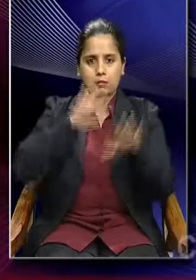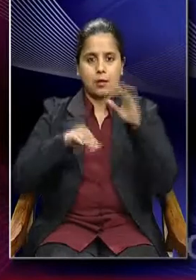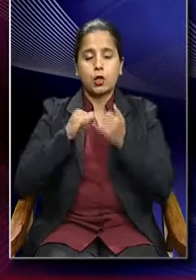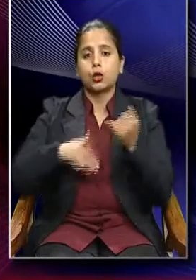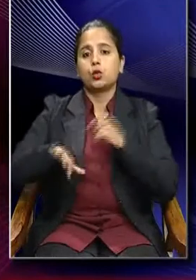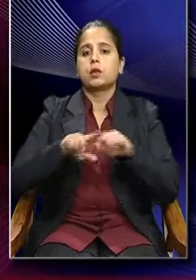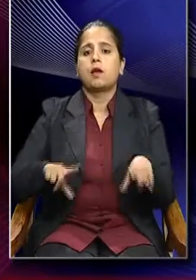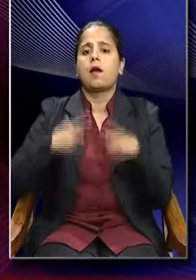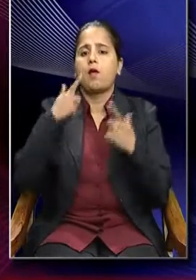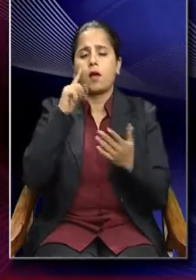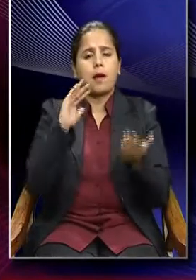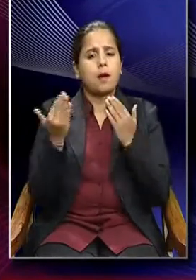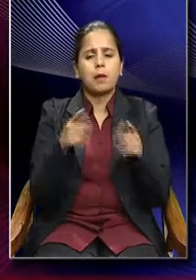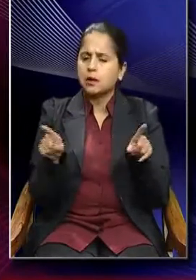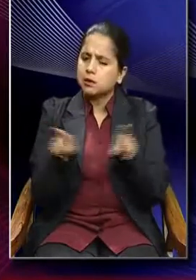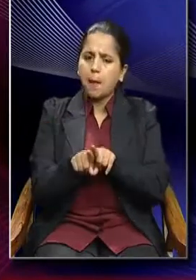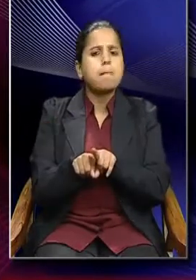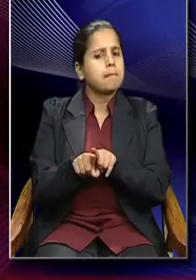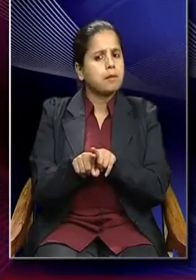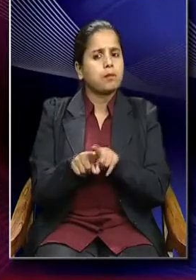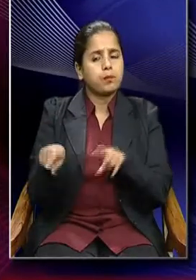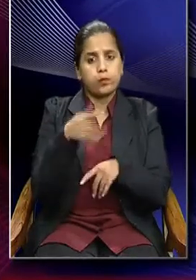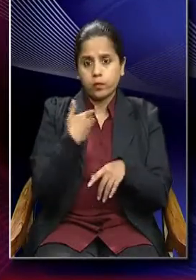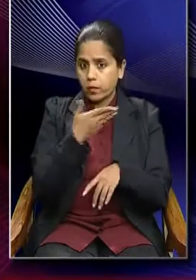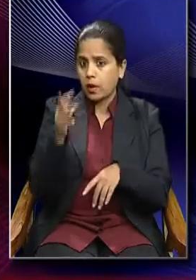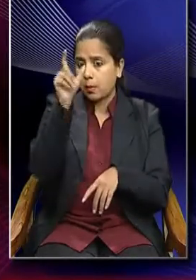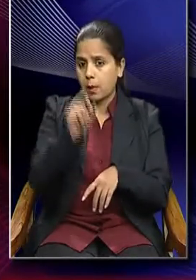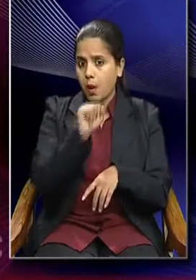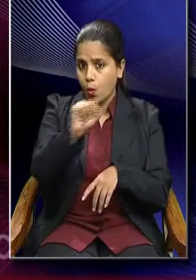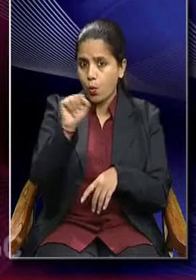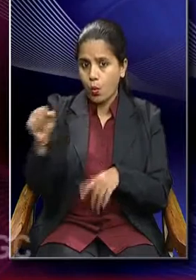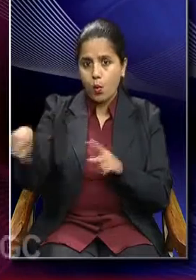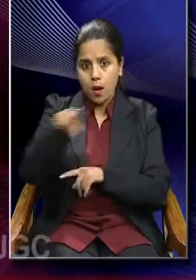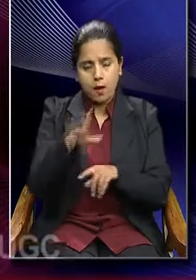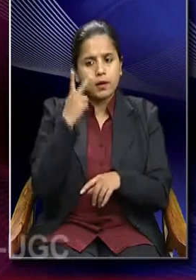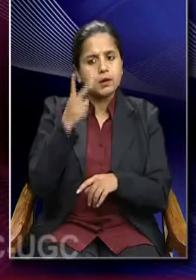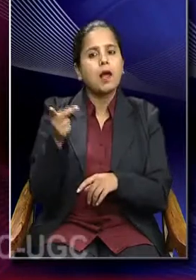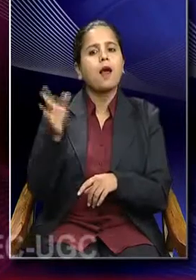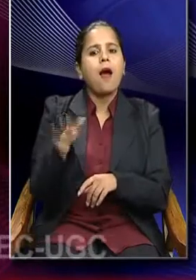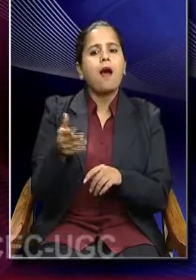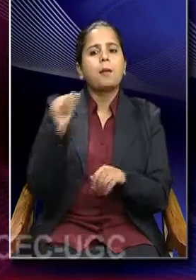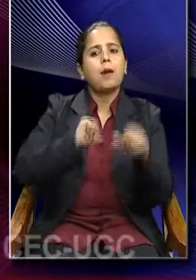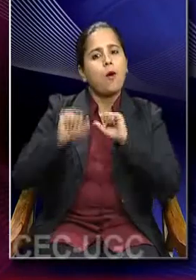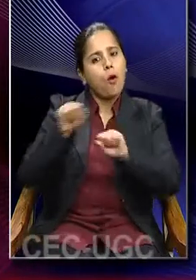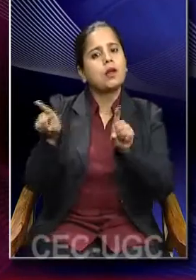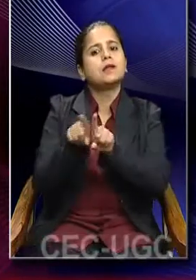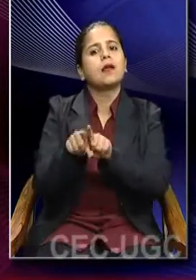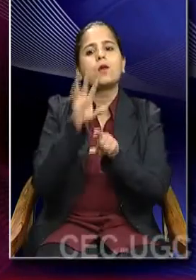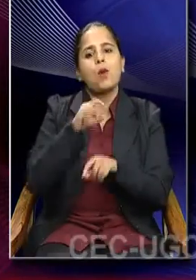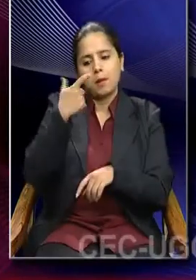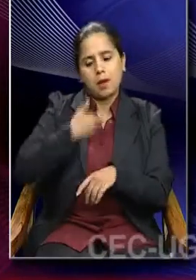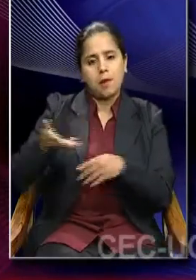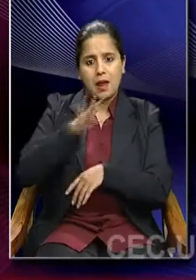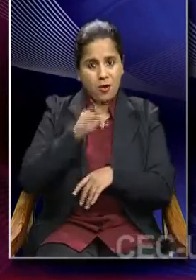compared to be the same. Each individual is seen as performing and the performance